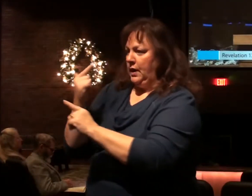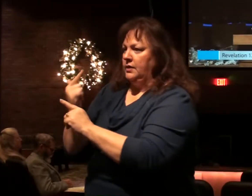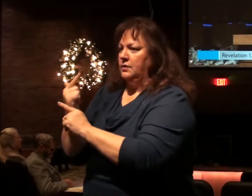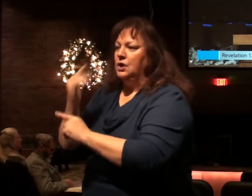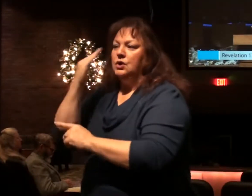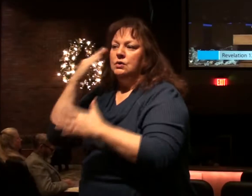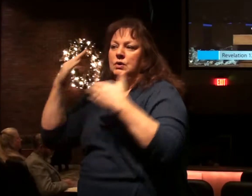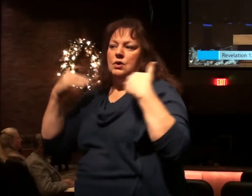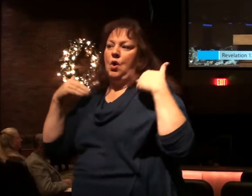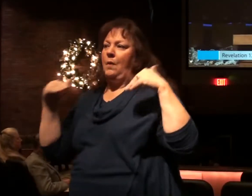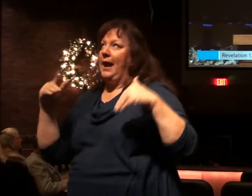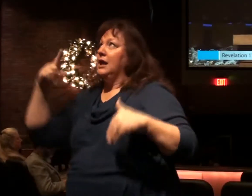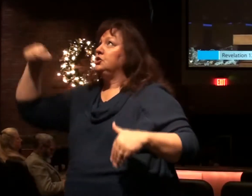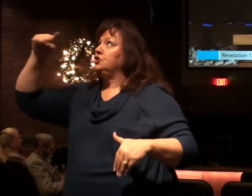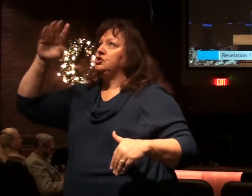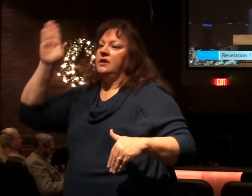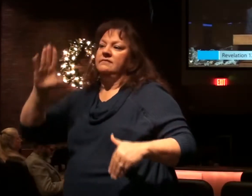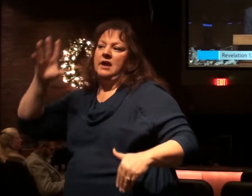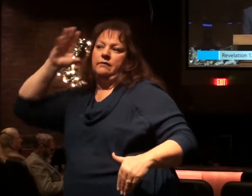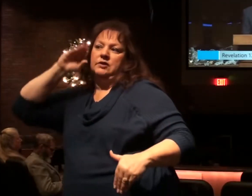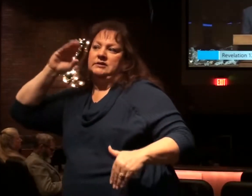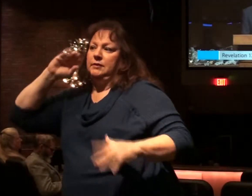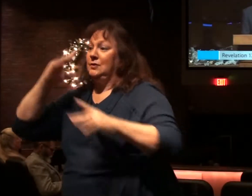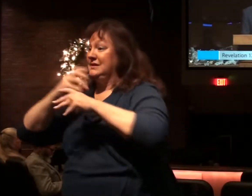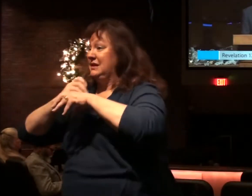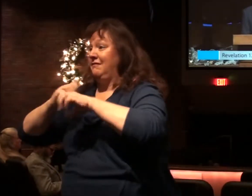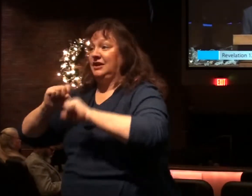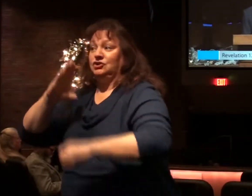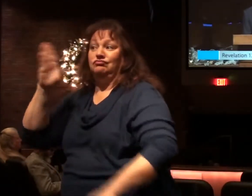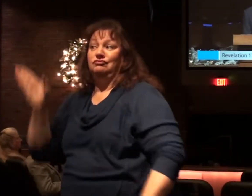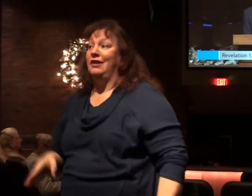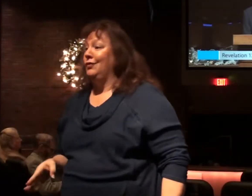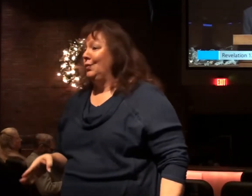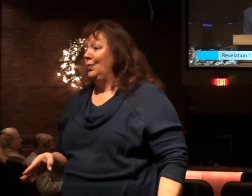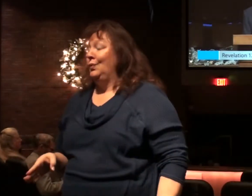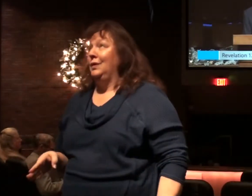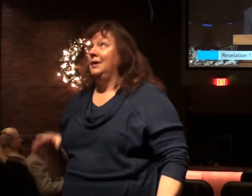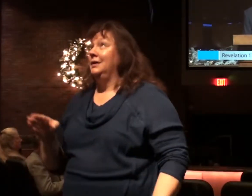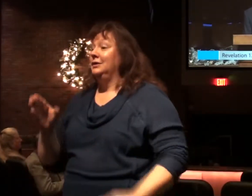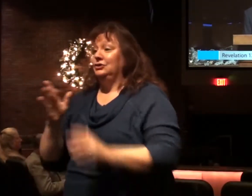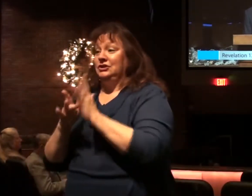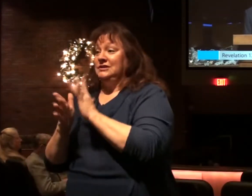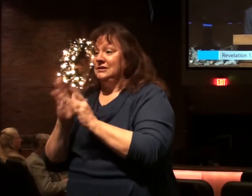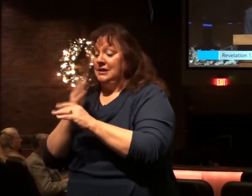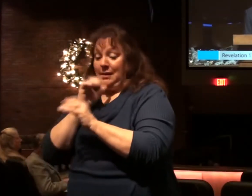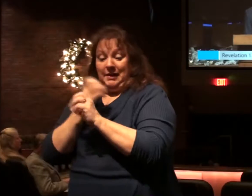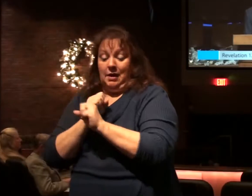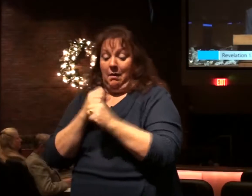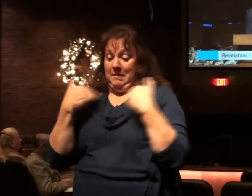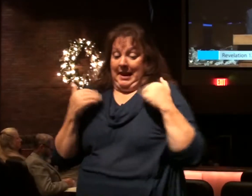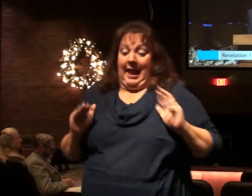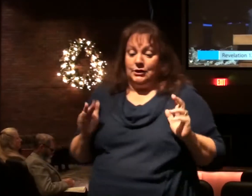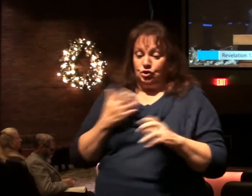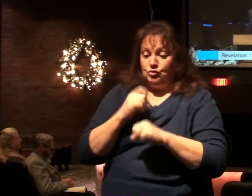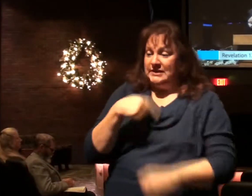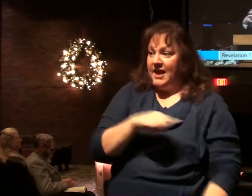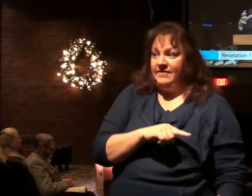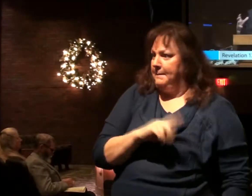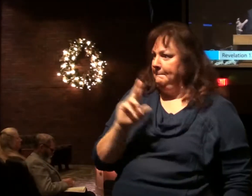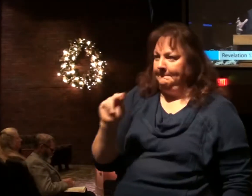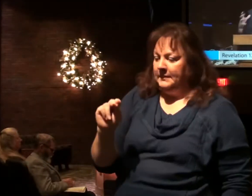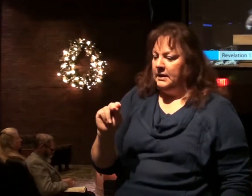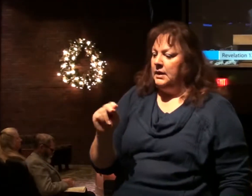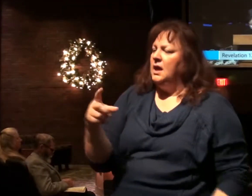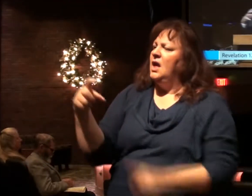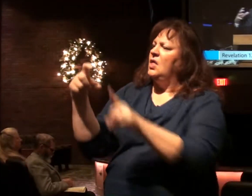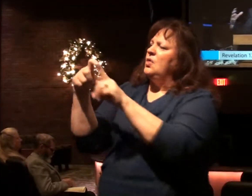angels have never experienced redemption. There's no savior provided for angels who sinned. So he talks about our brethren. That's